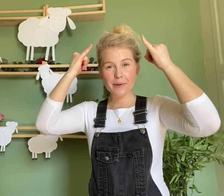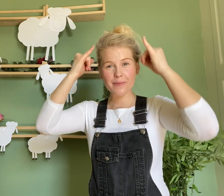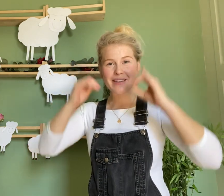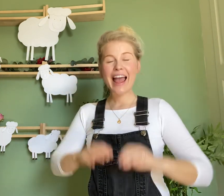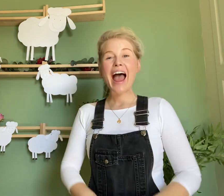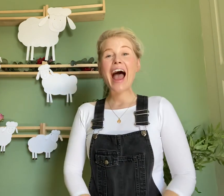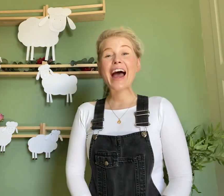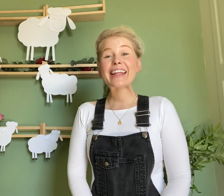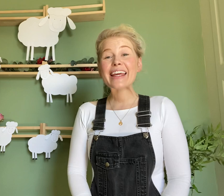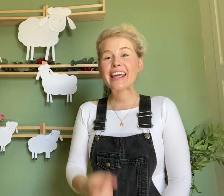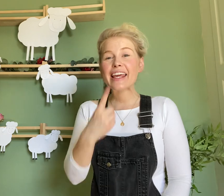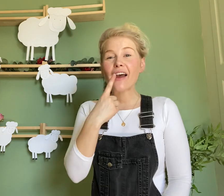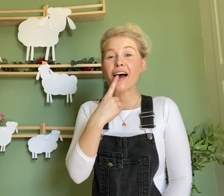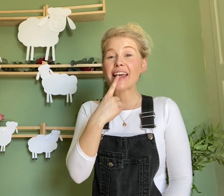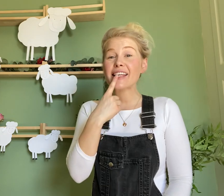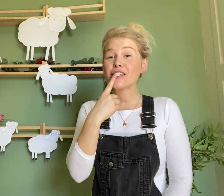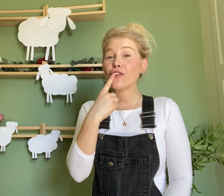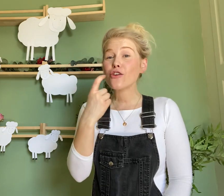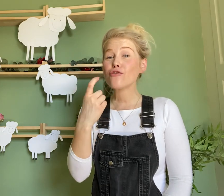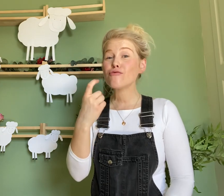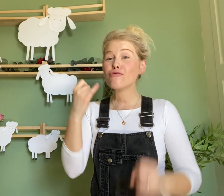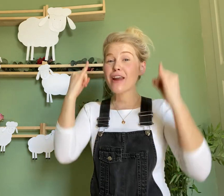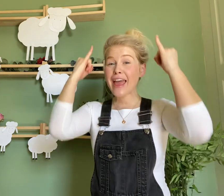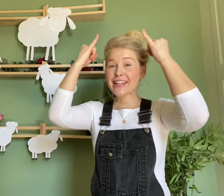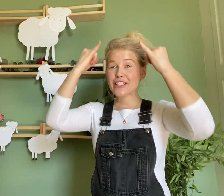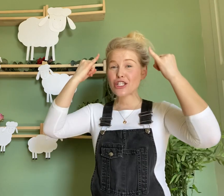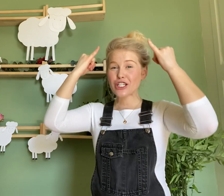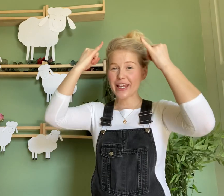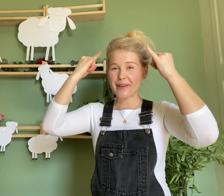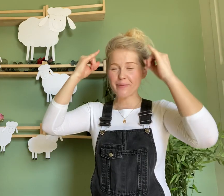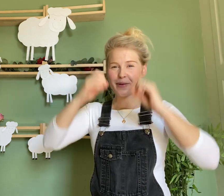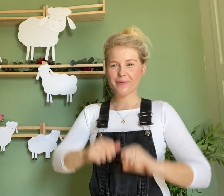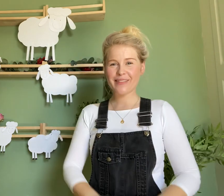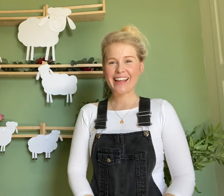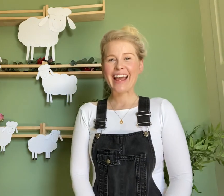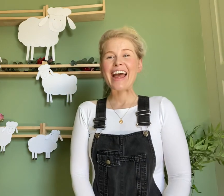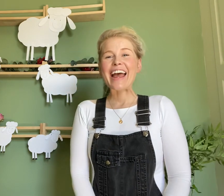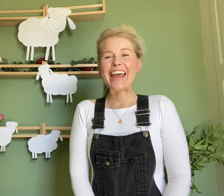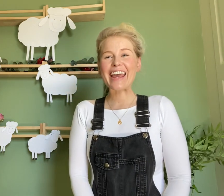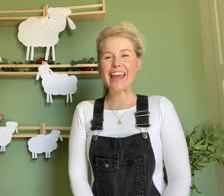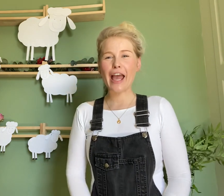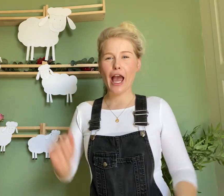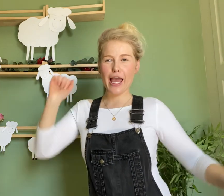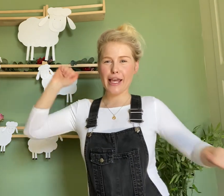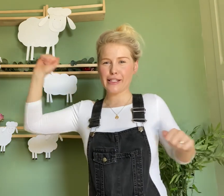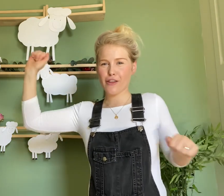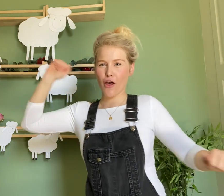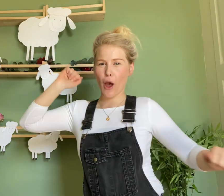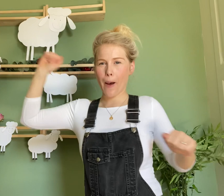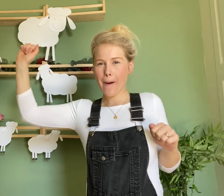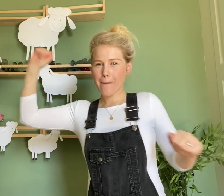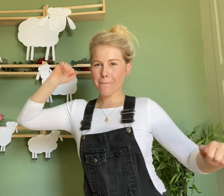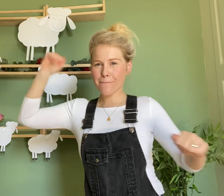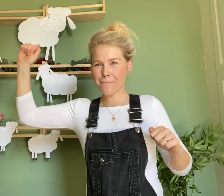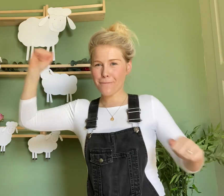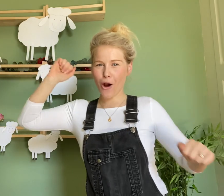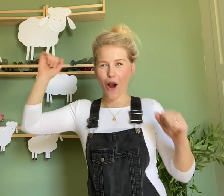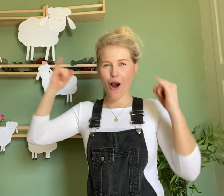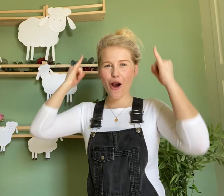and here is the red sheep. Here is the bath